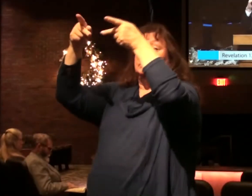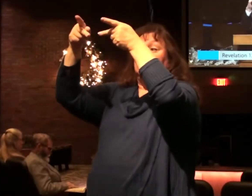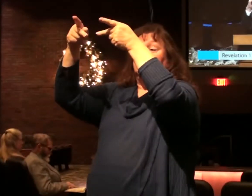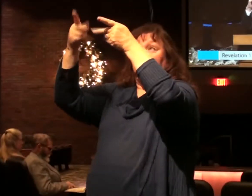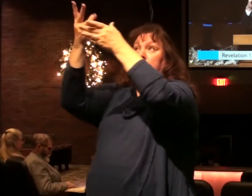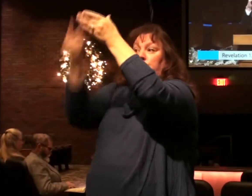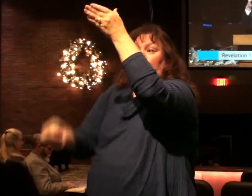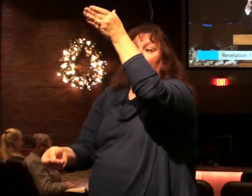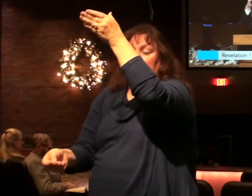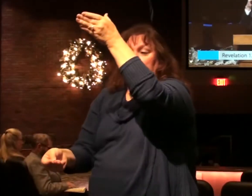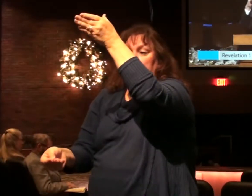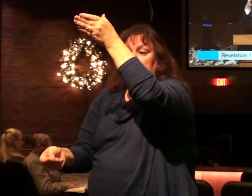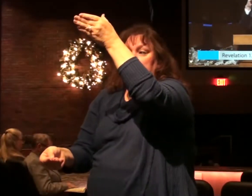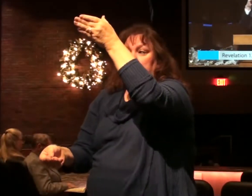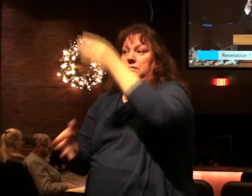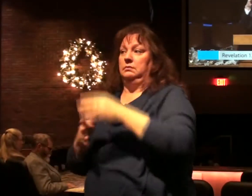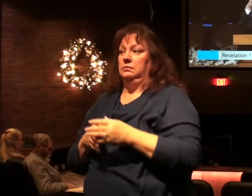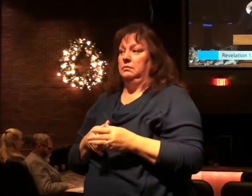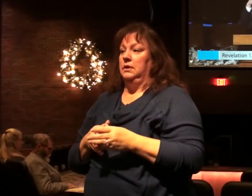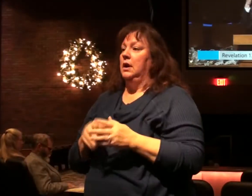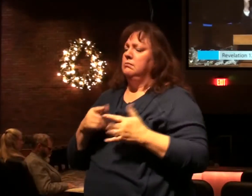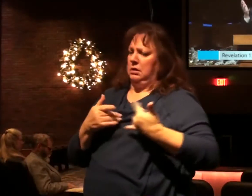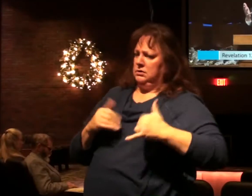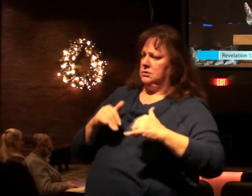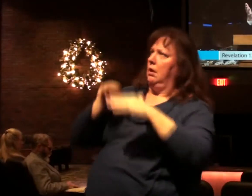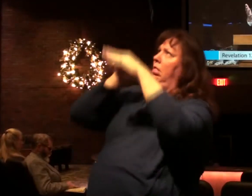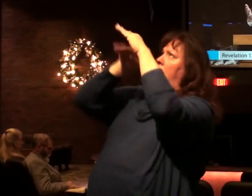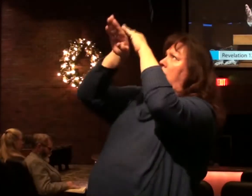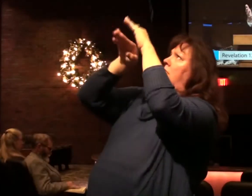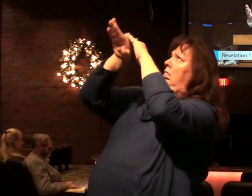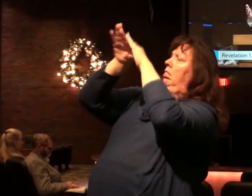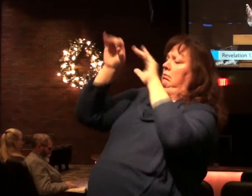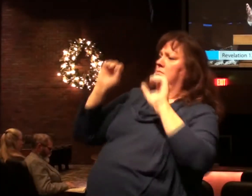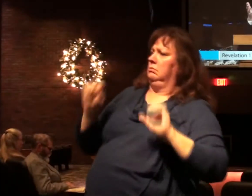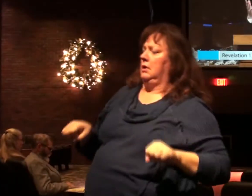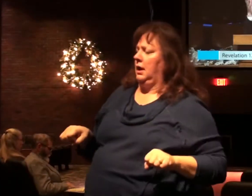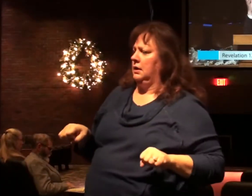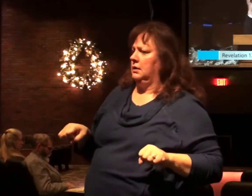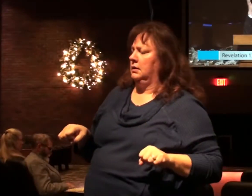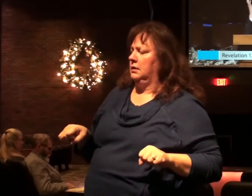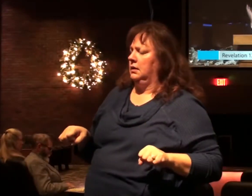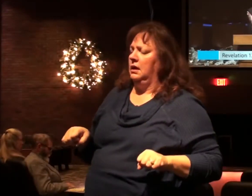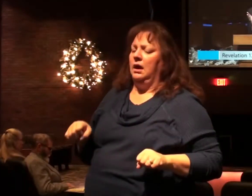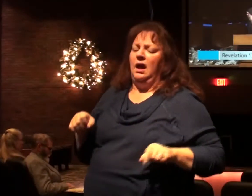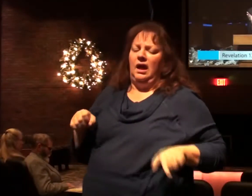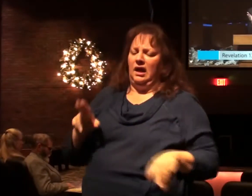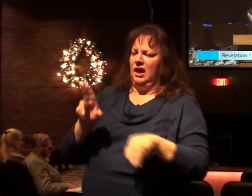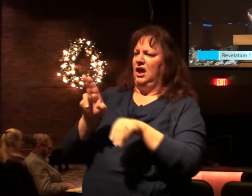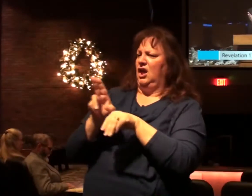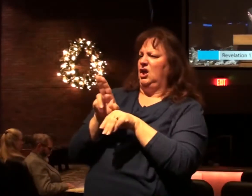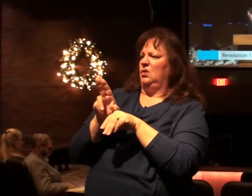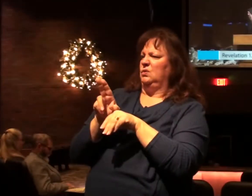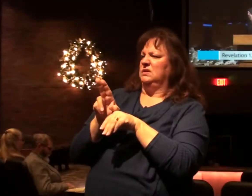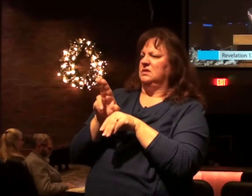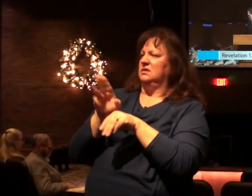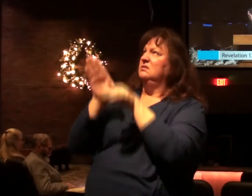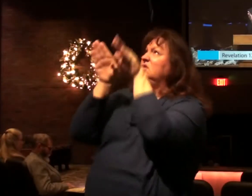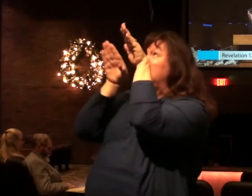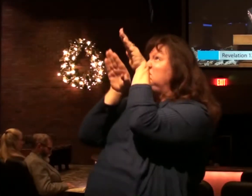but he still has access, and he uses that access